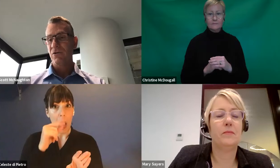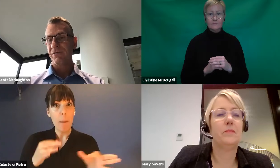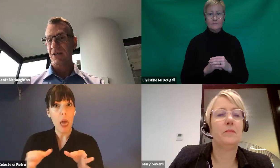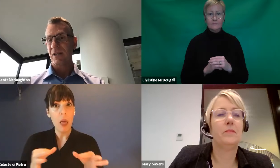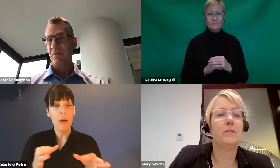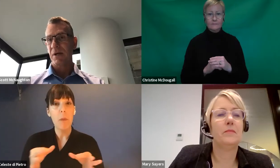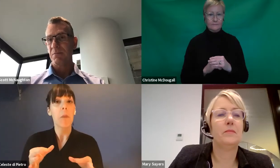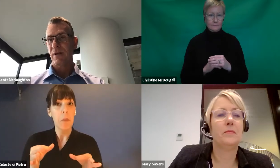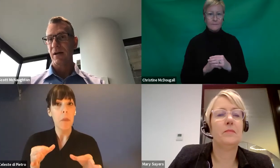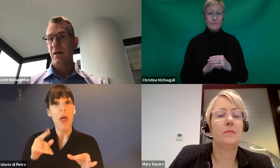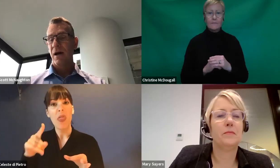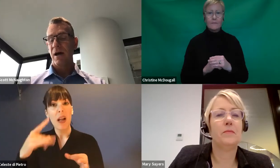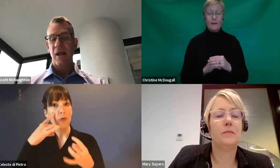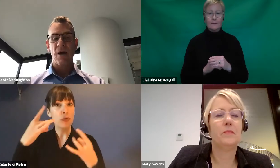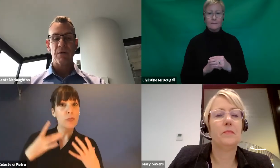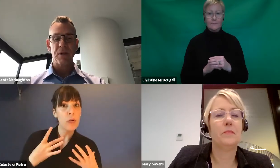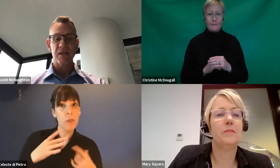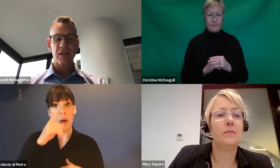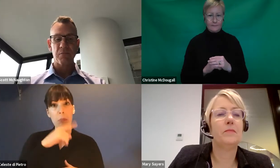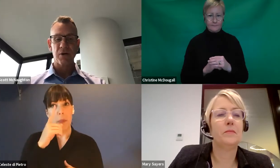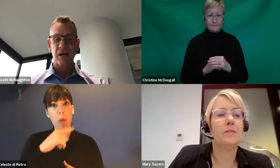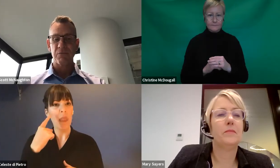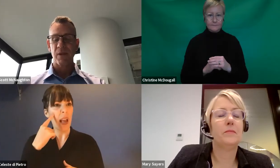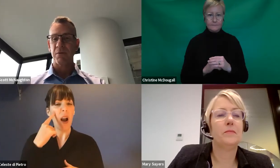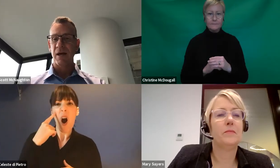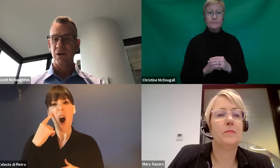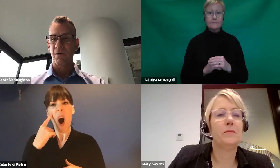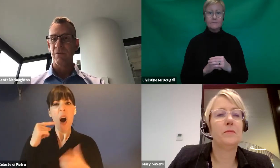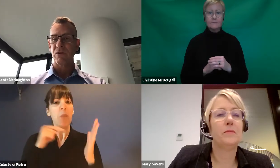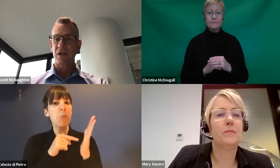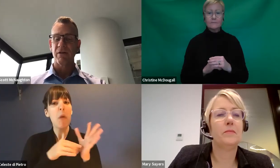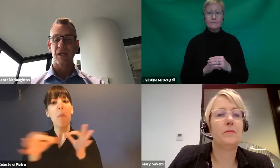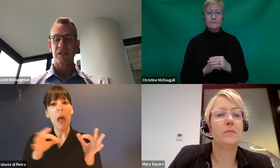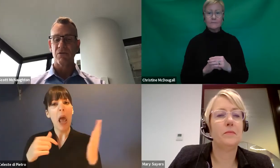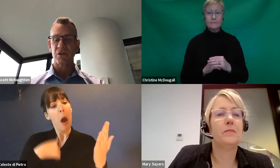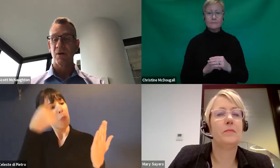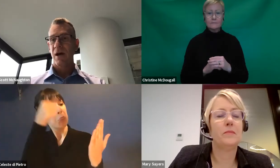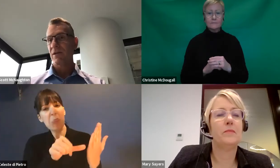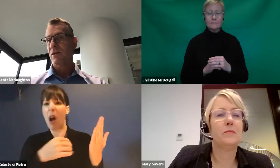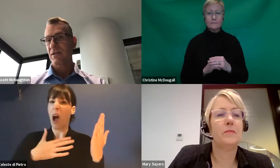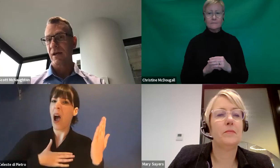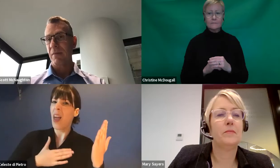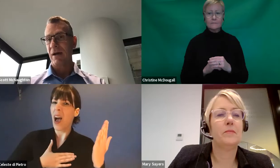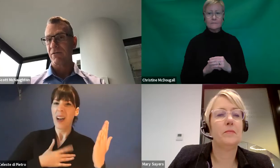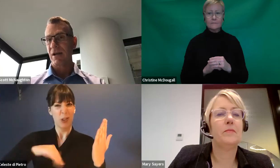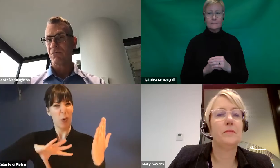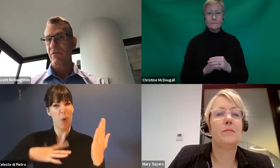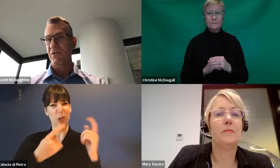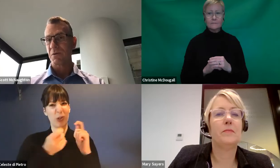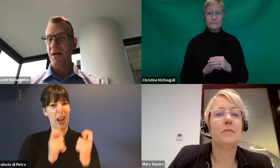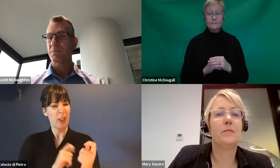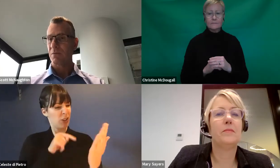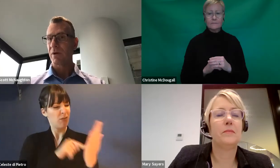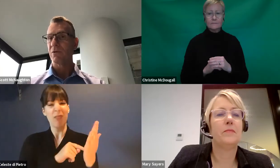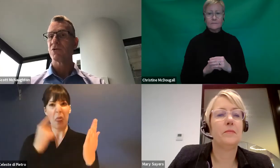people are now at a place that are pretty comfortable with their plan, know what they want to achieve over the next year or two, and they don't need to come back for our new